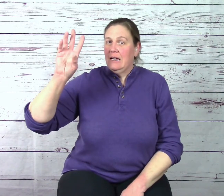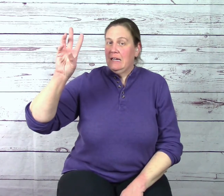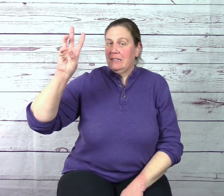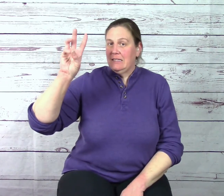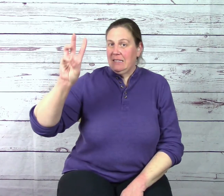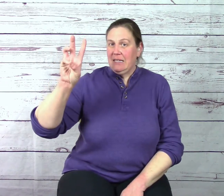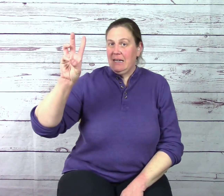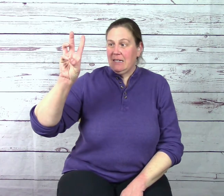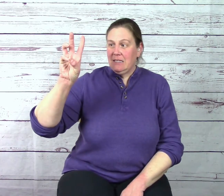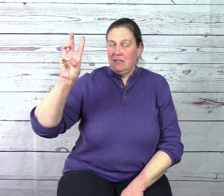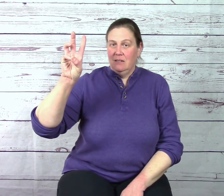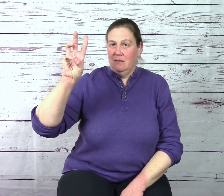Six.